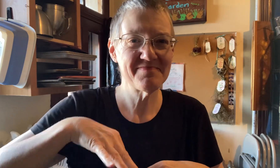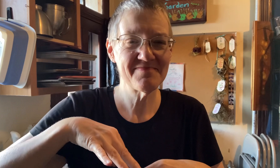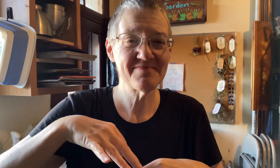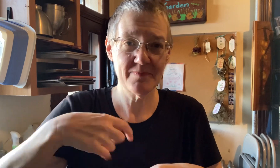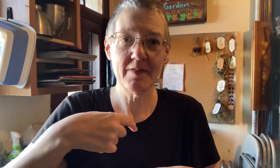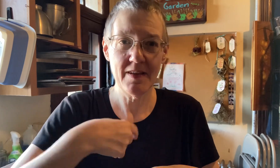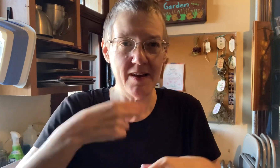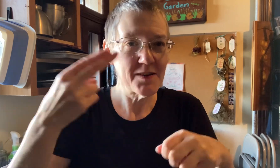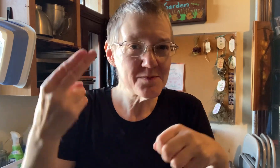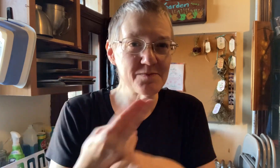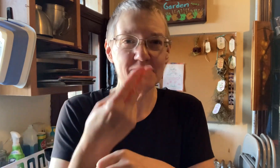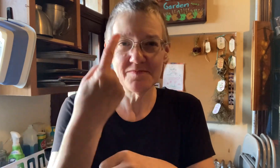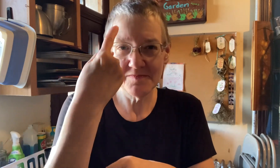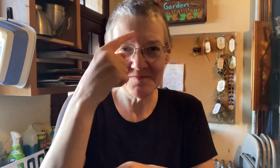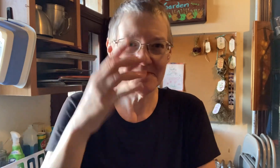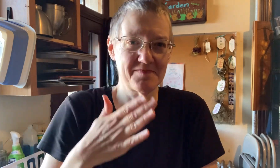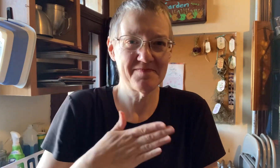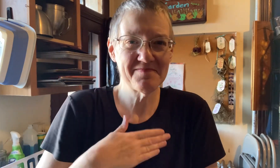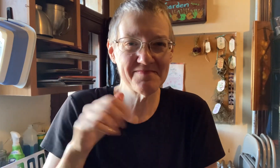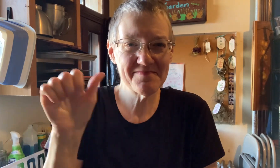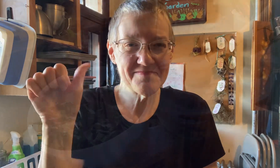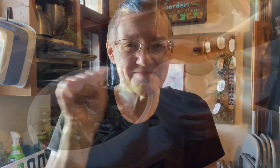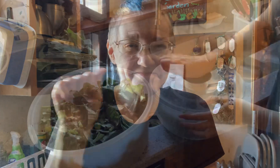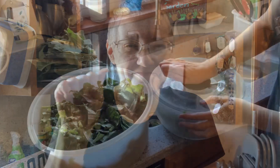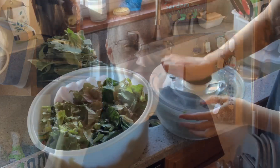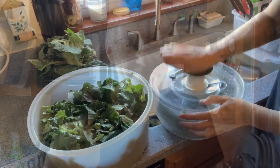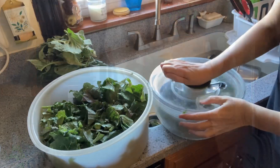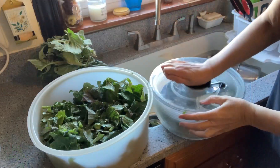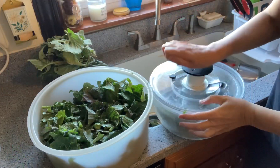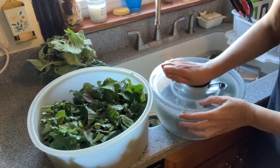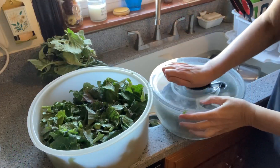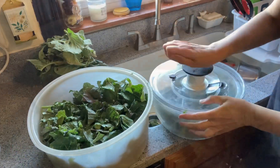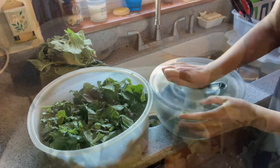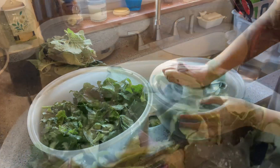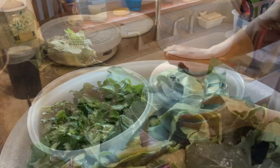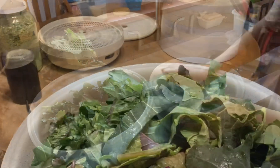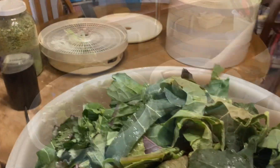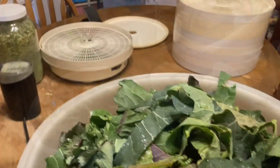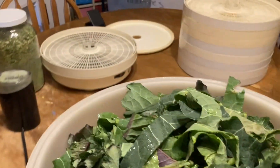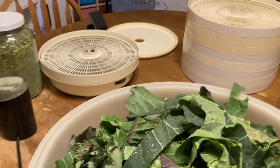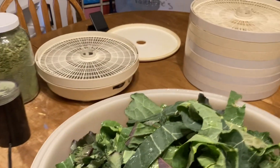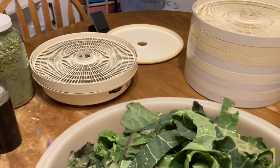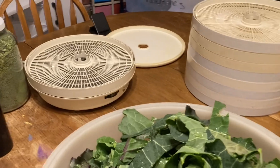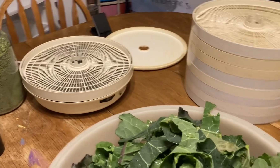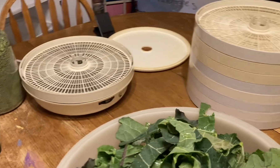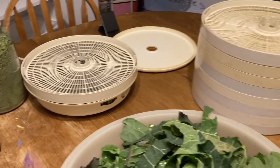lots of health benefits i use it to combat my arthritis